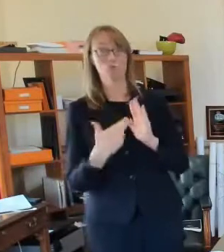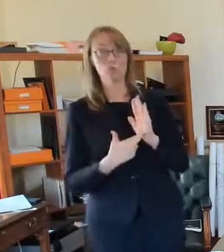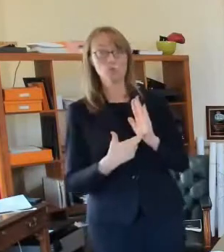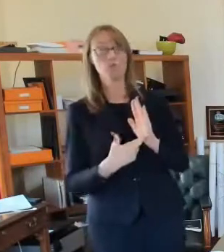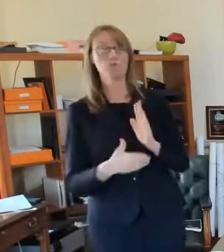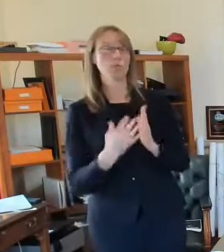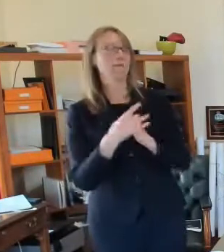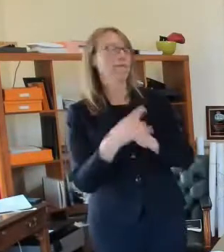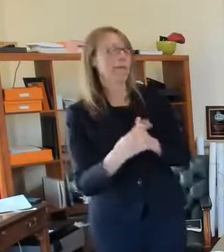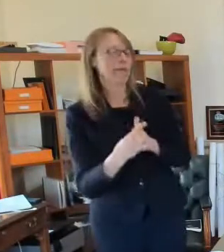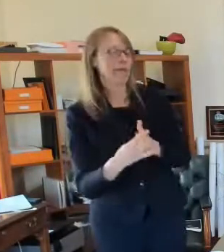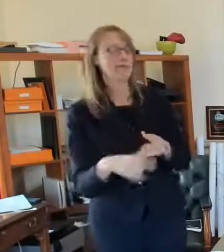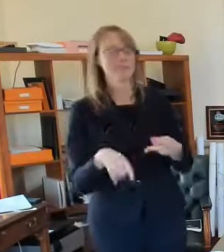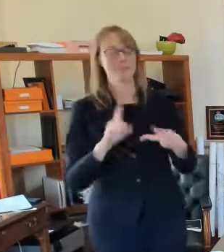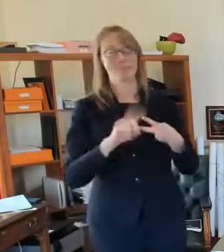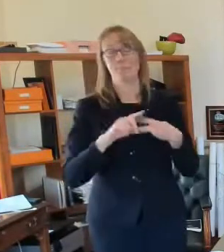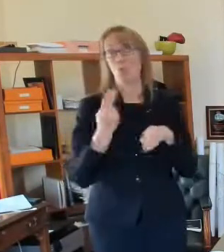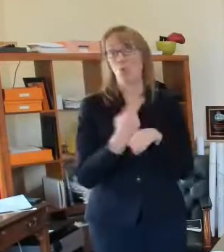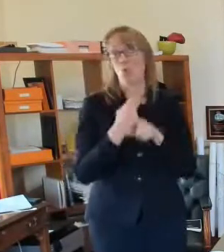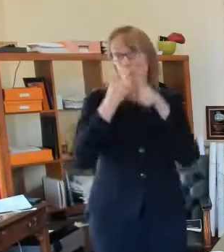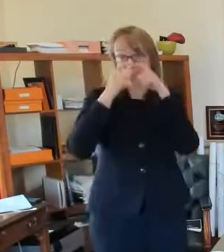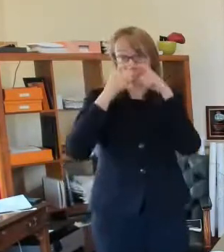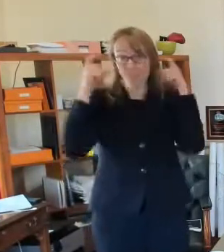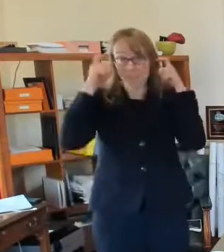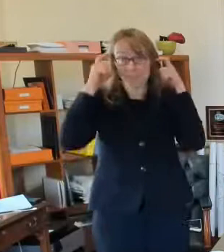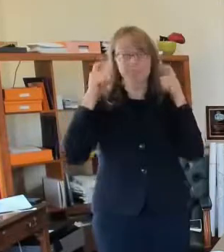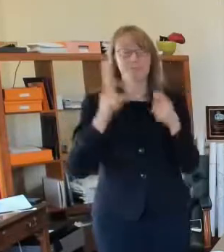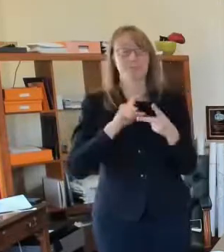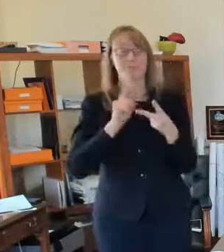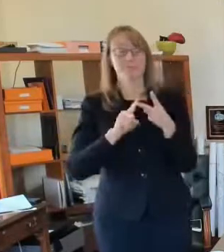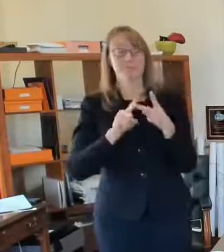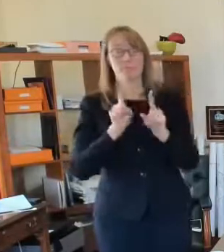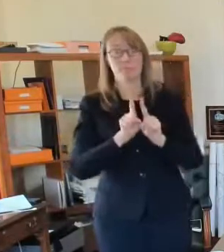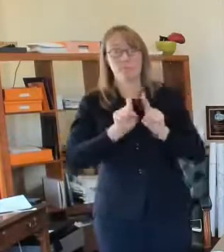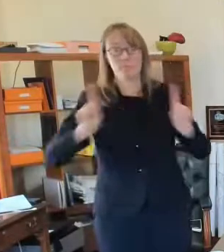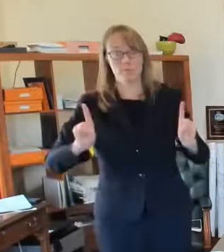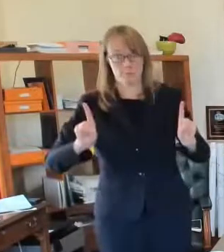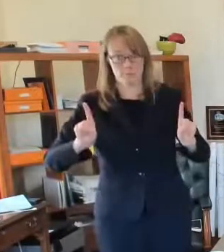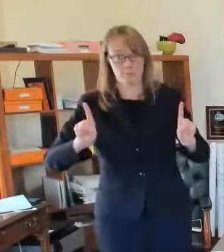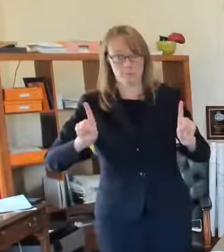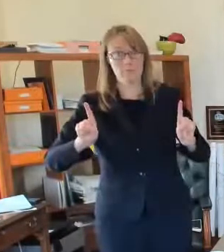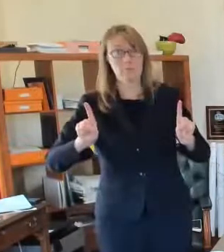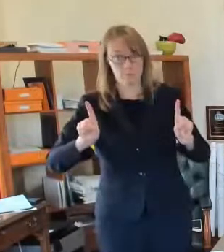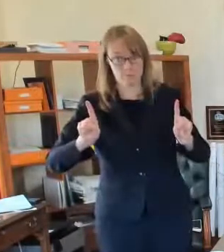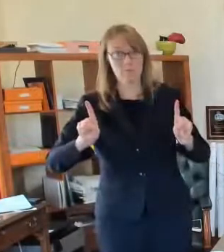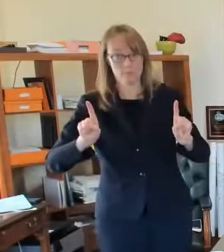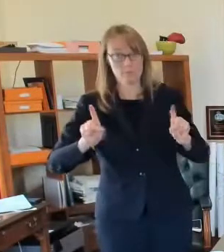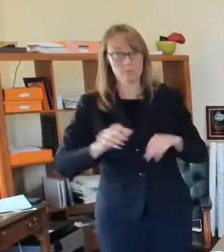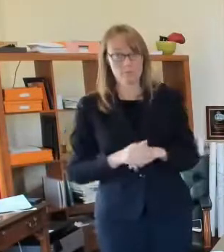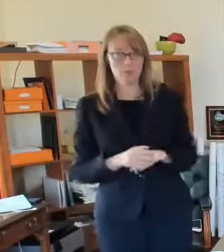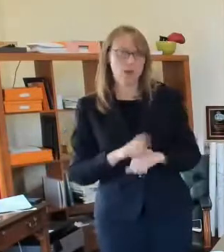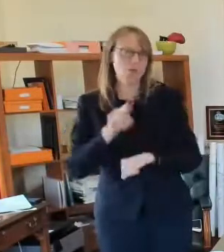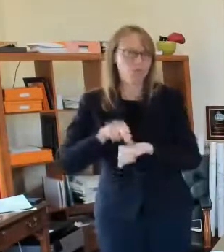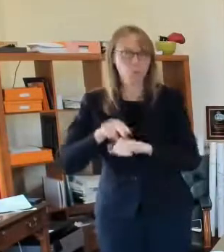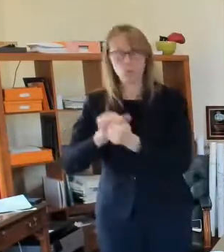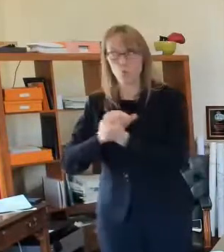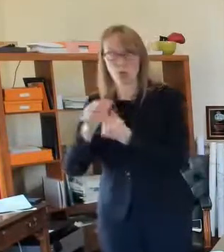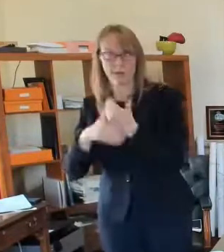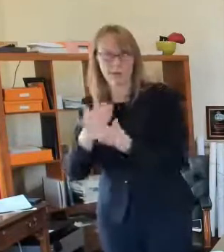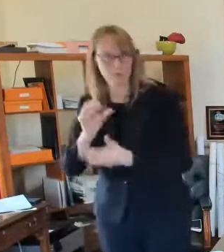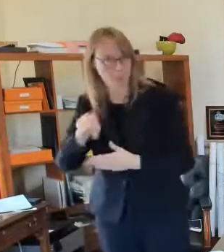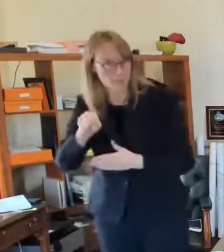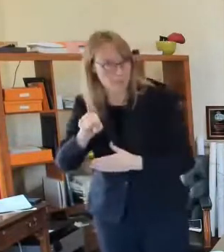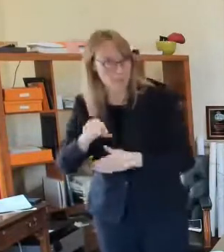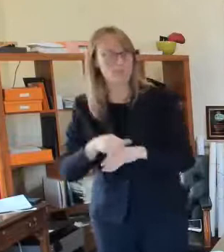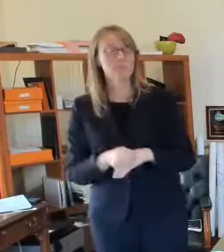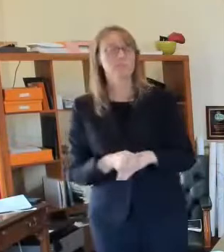two uh most important and most effective things now that's and of course you got to wash your hands you got